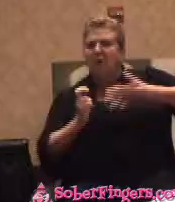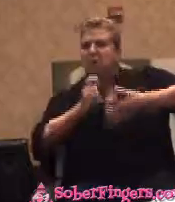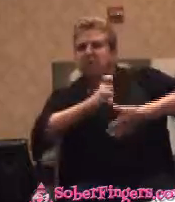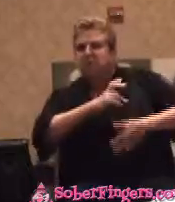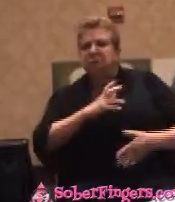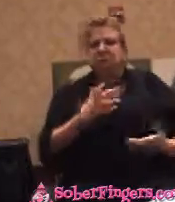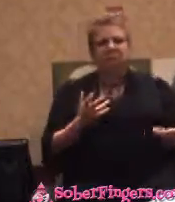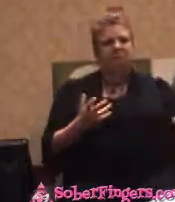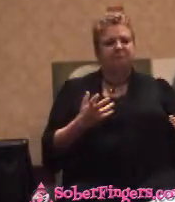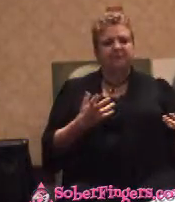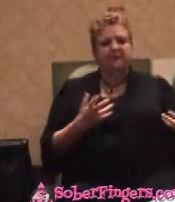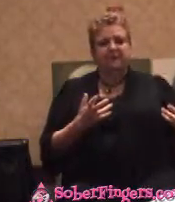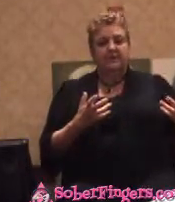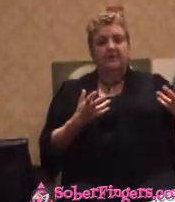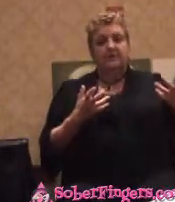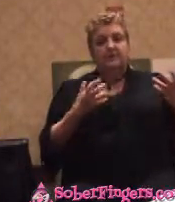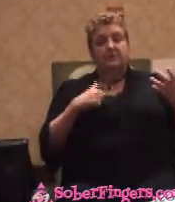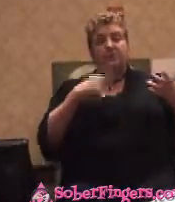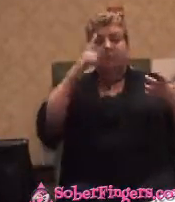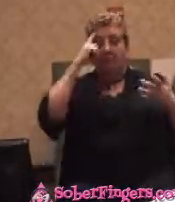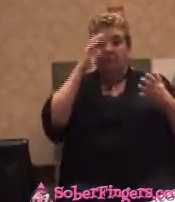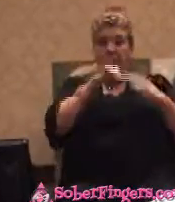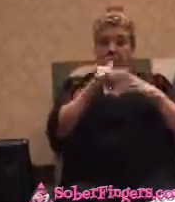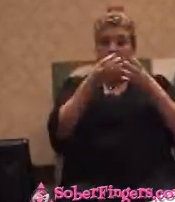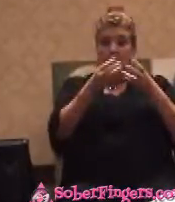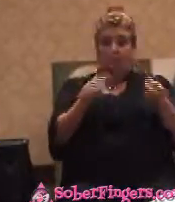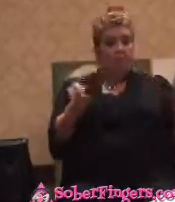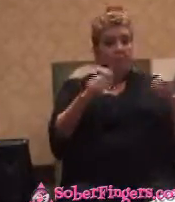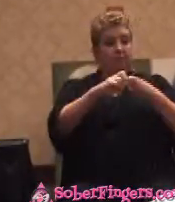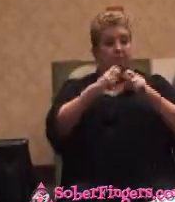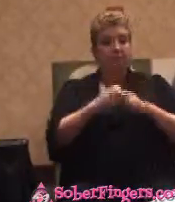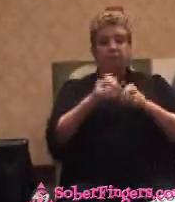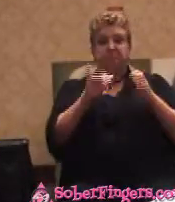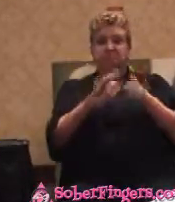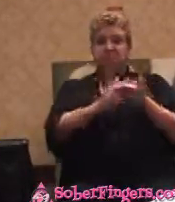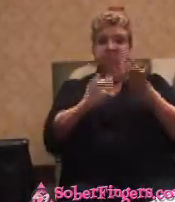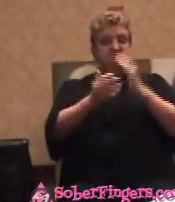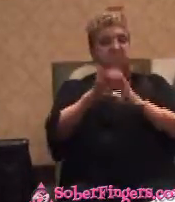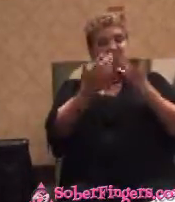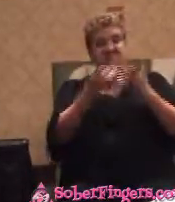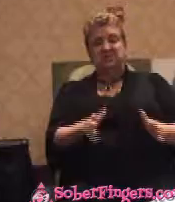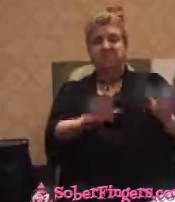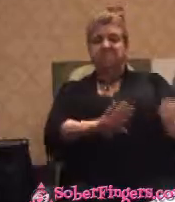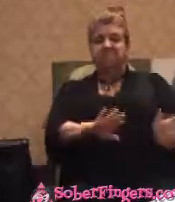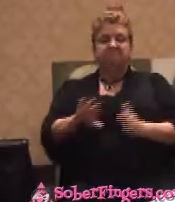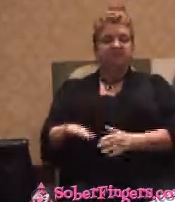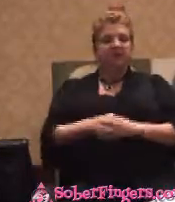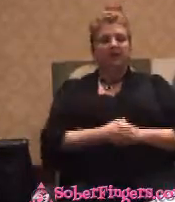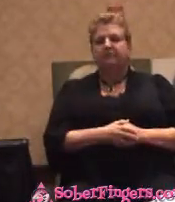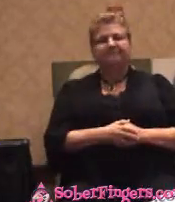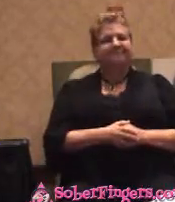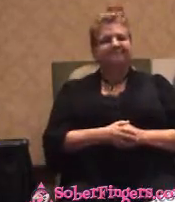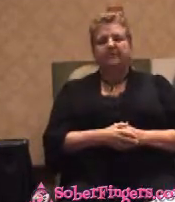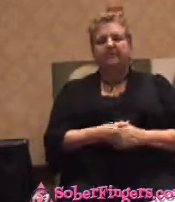And I thought that was solving the problem. I really did. It wasn't two weeks ago. She was back on vacation.